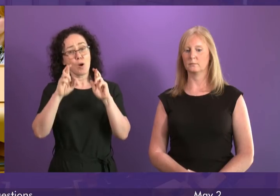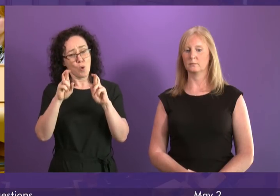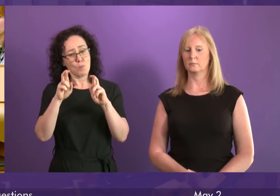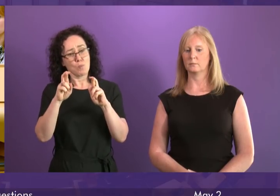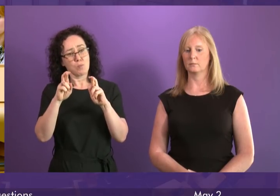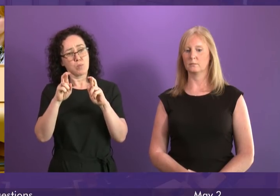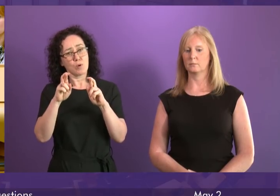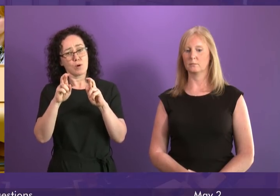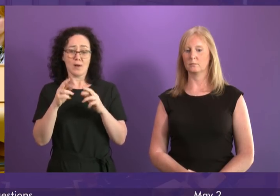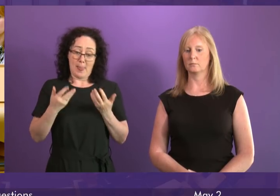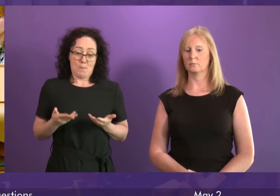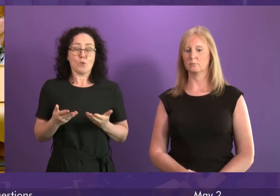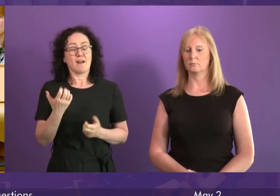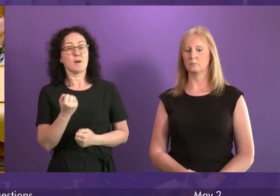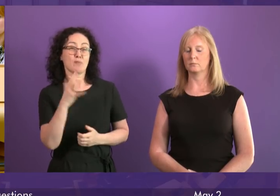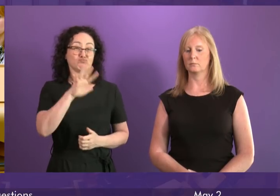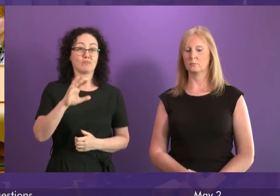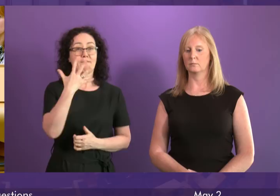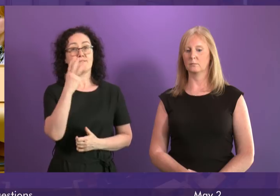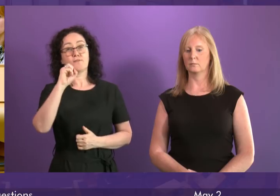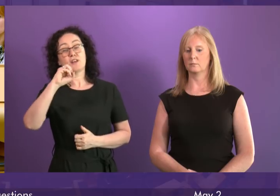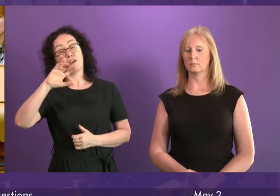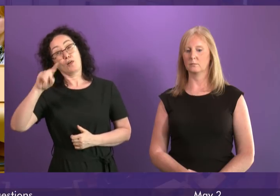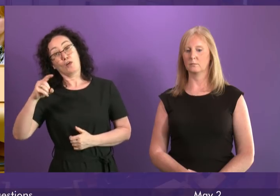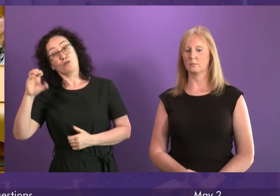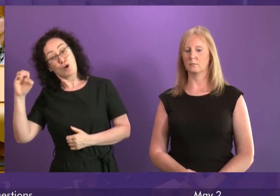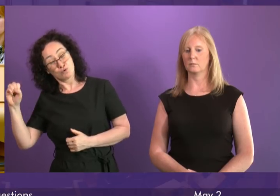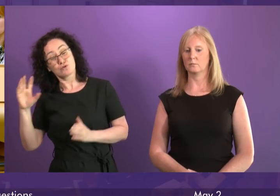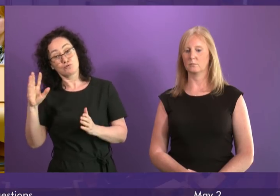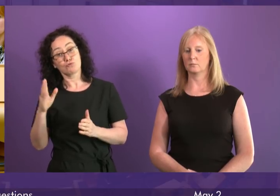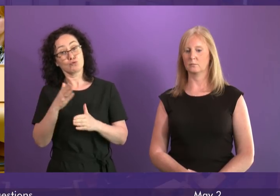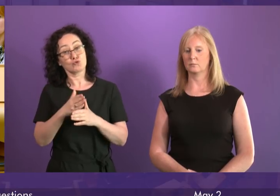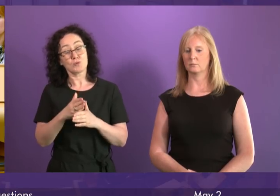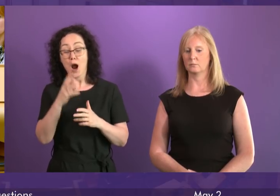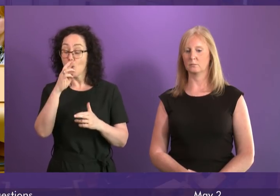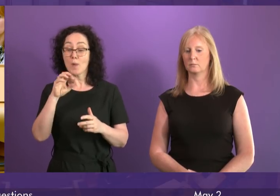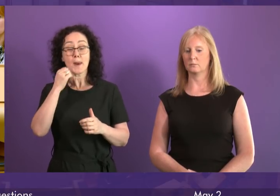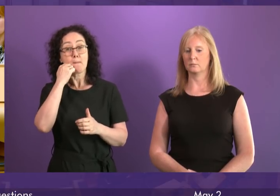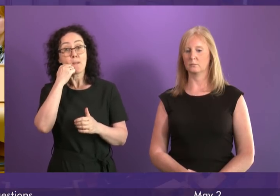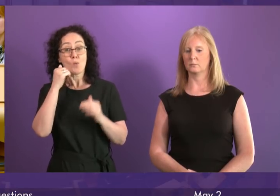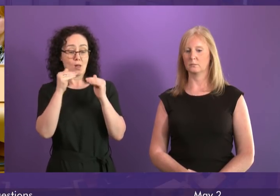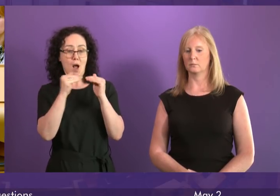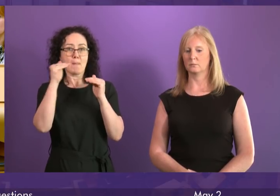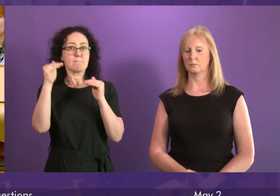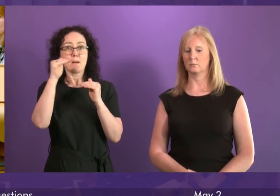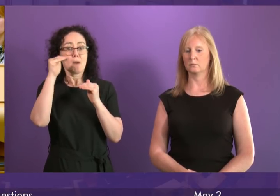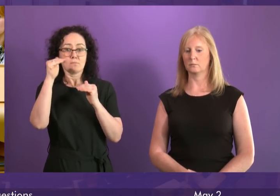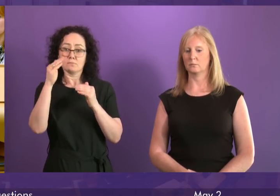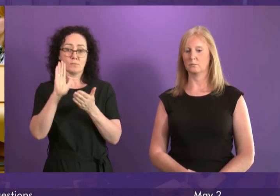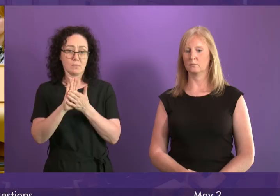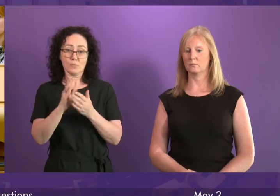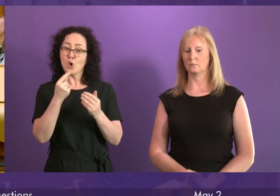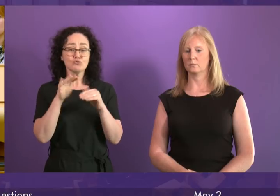around 50,000, I said, which aligns with the figures from the trade union, I want to see that number of jobs increase dramatically